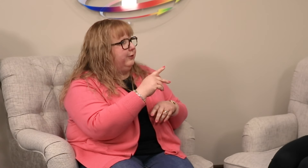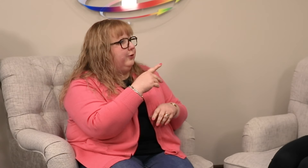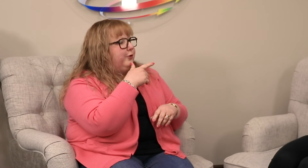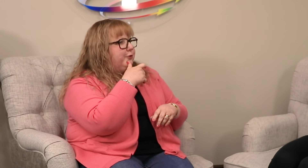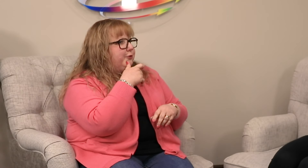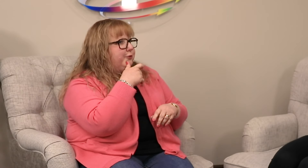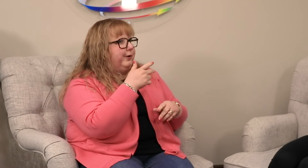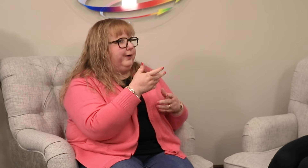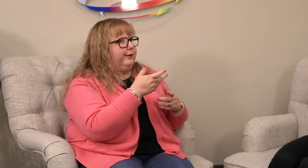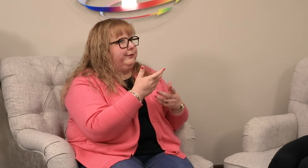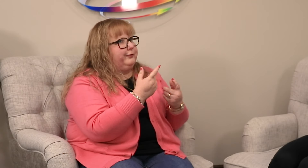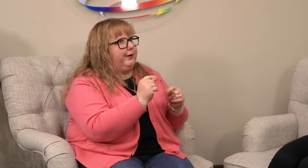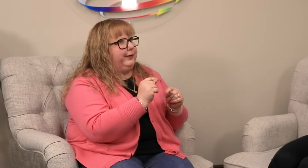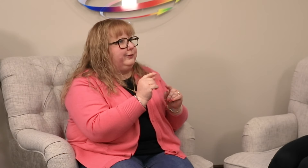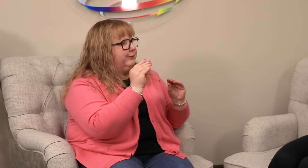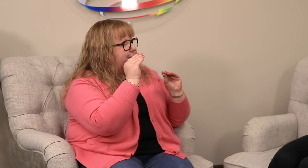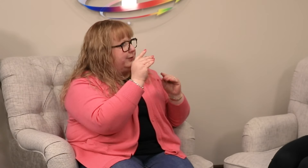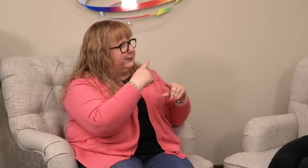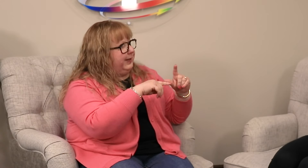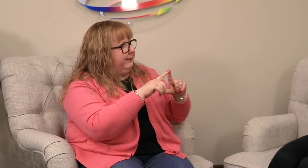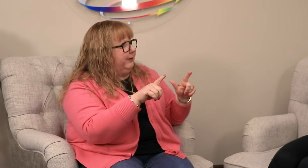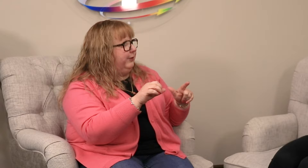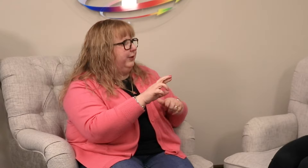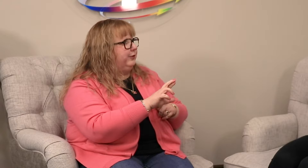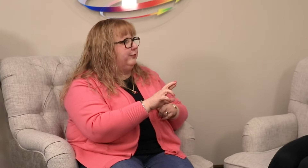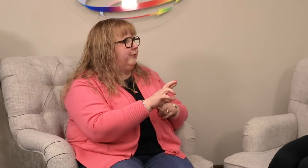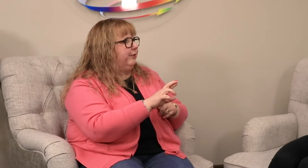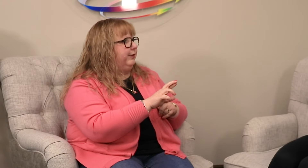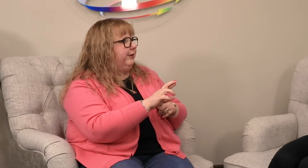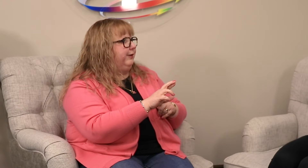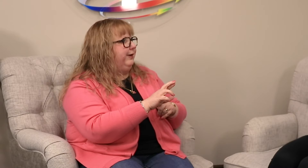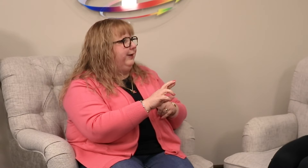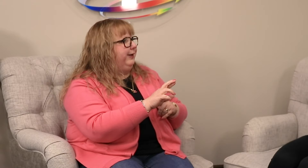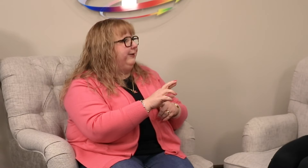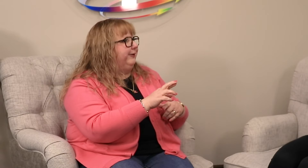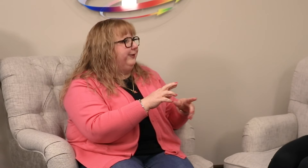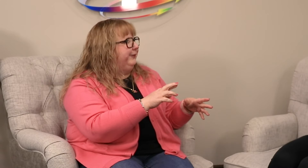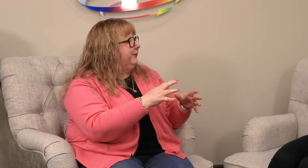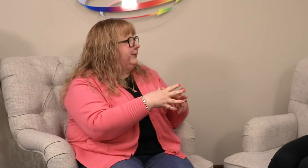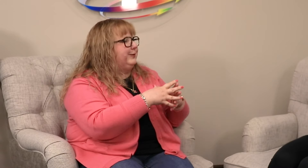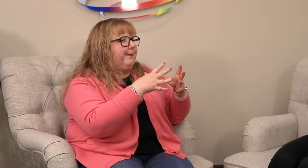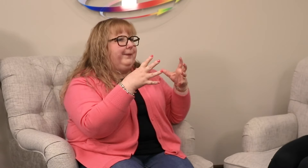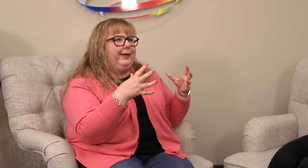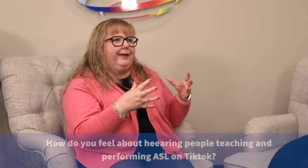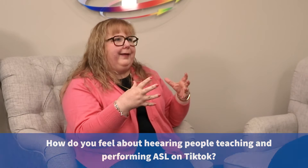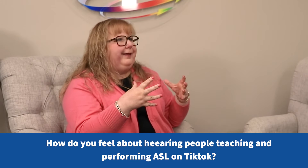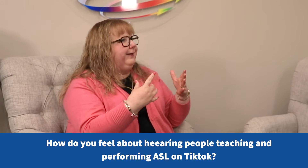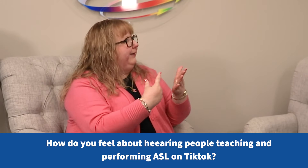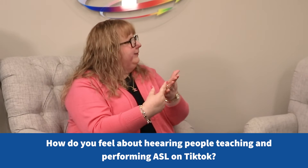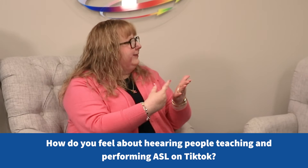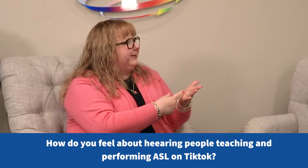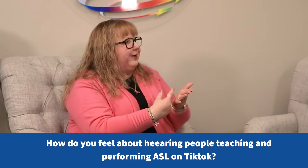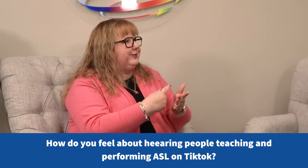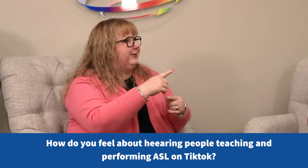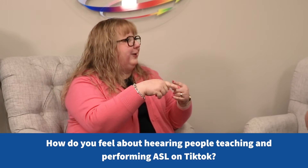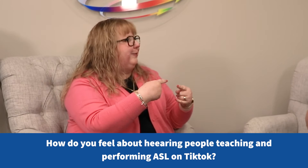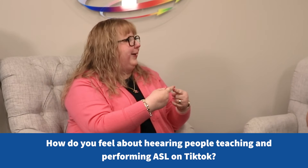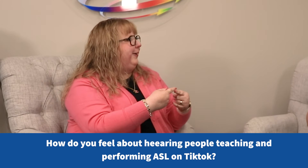who are trying to teach sign language or, you know, there's this big discussion about